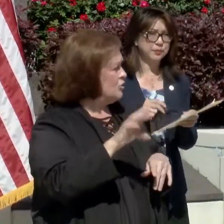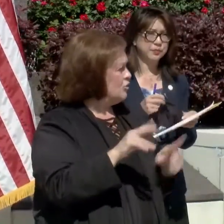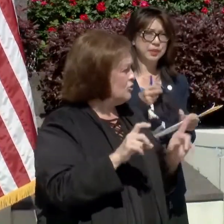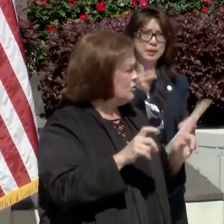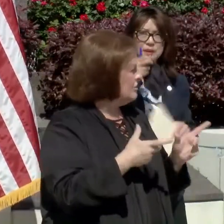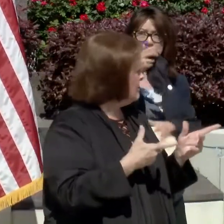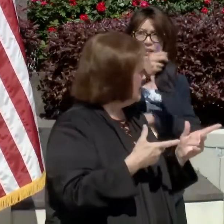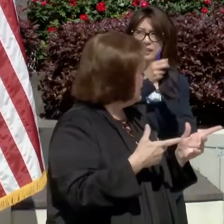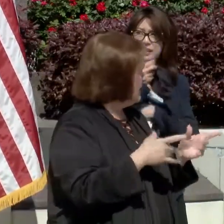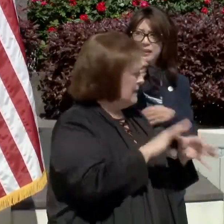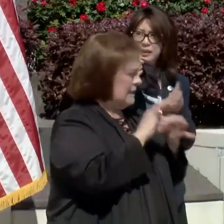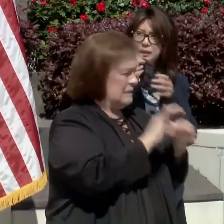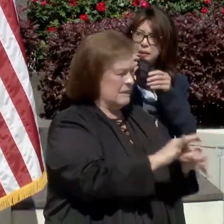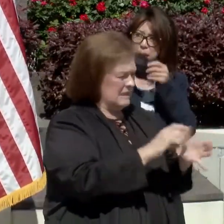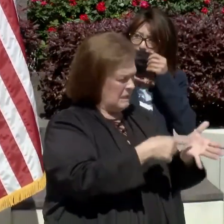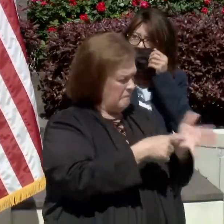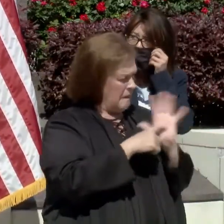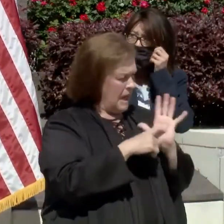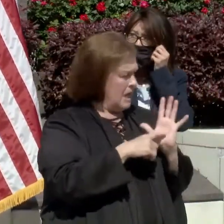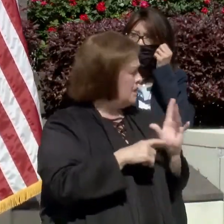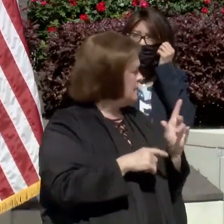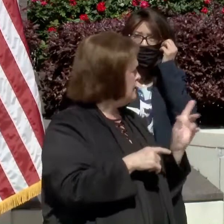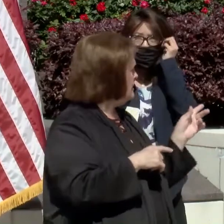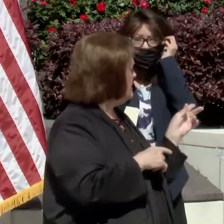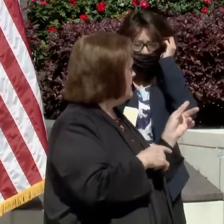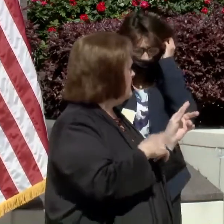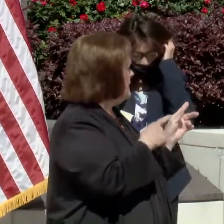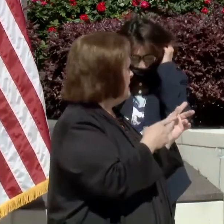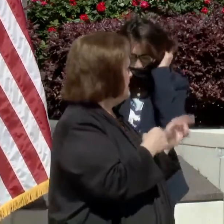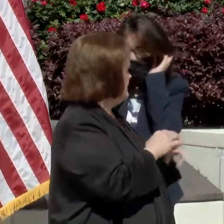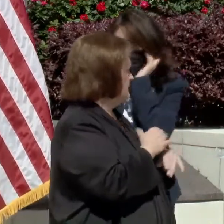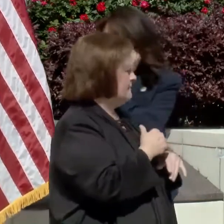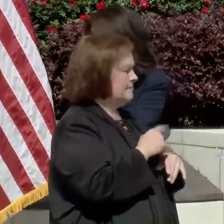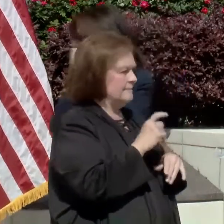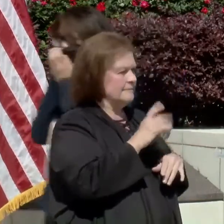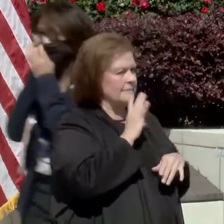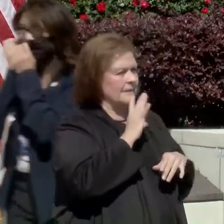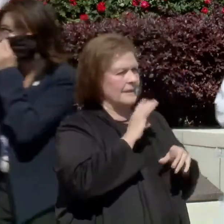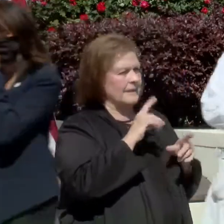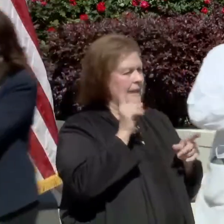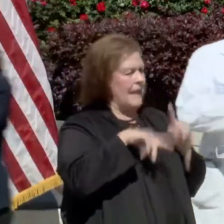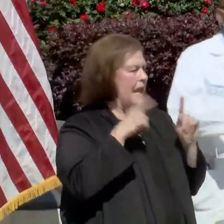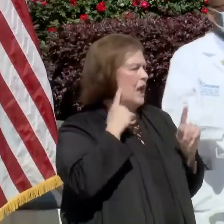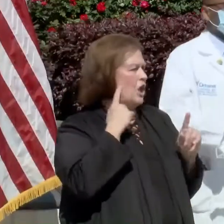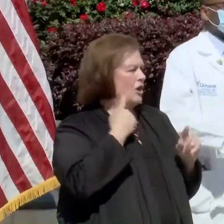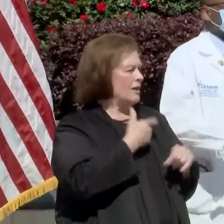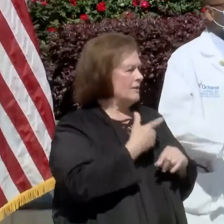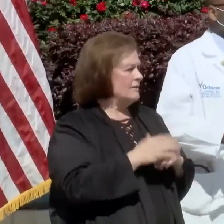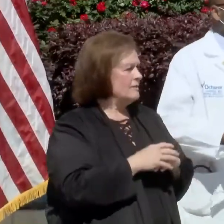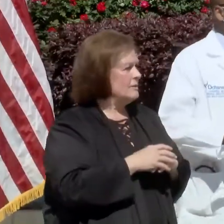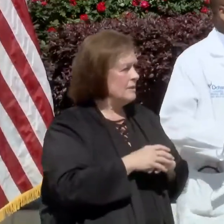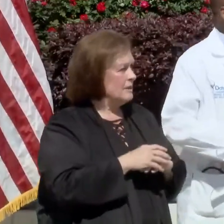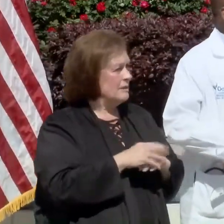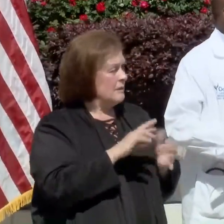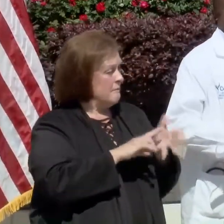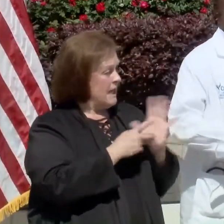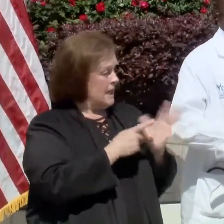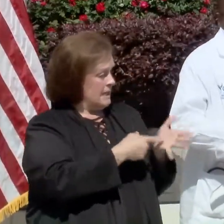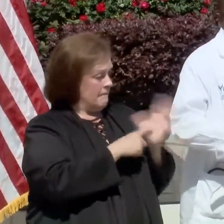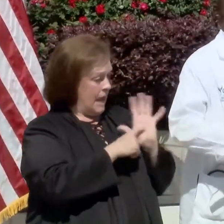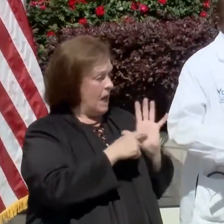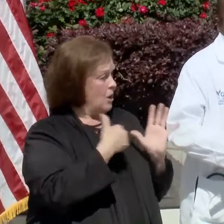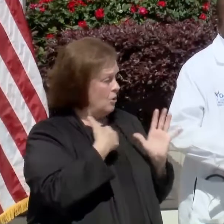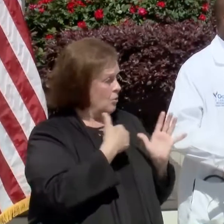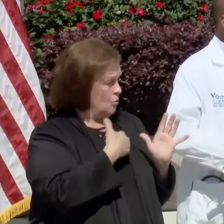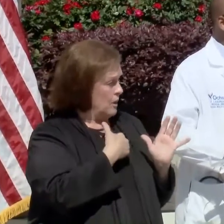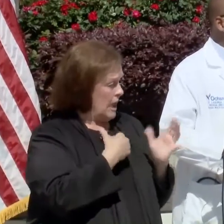In terms of demand, what we've actually been advocating, I'm sorry. In terms of demand, we've been